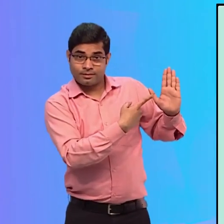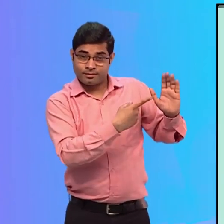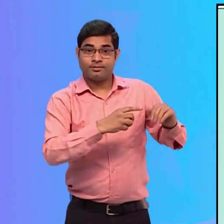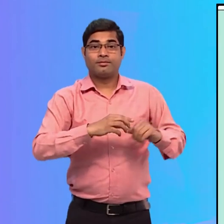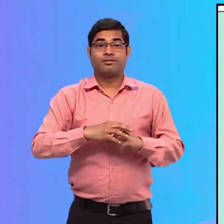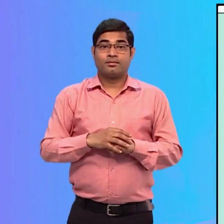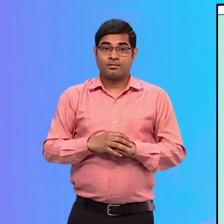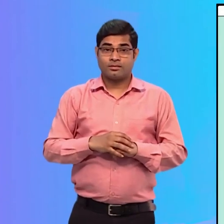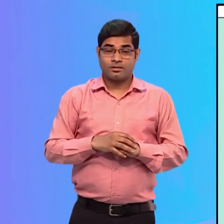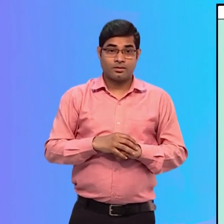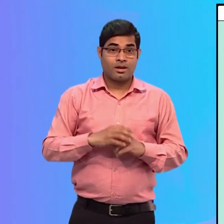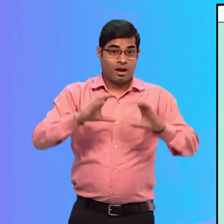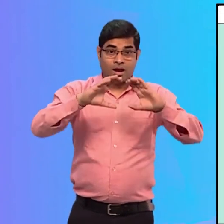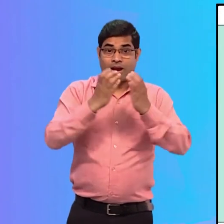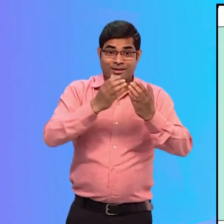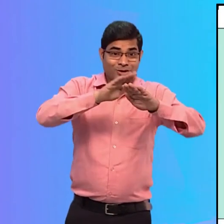and explains to the class.